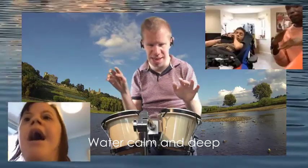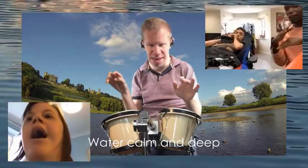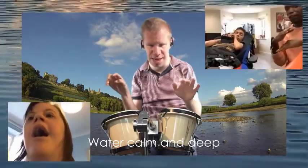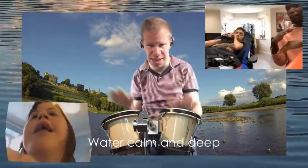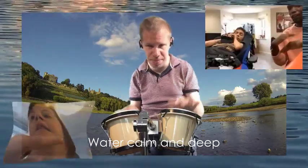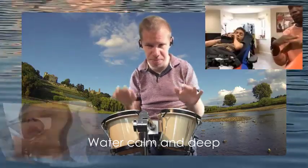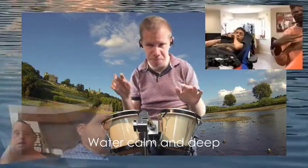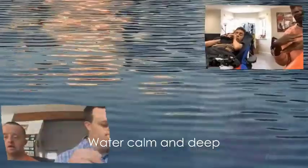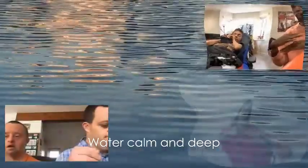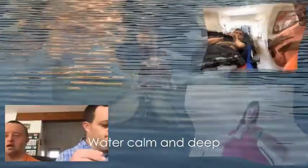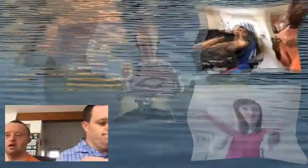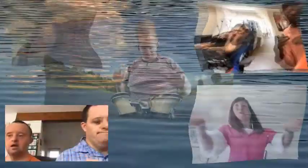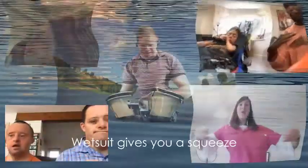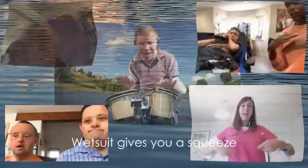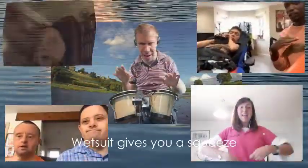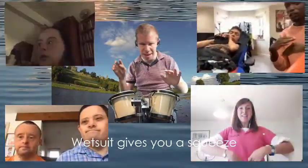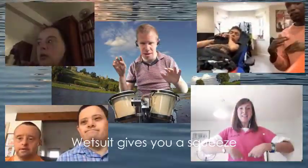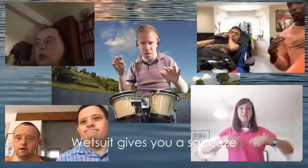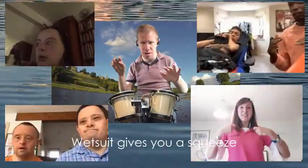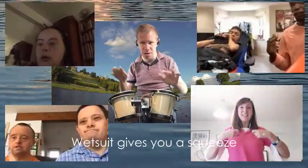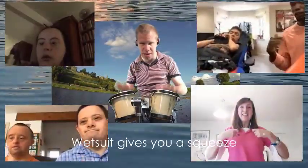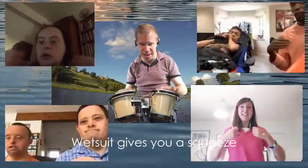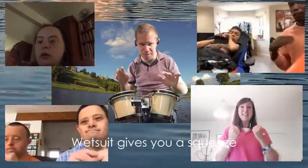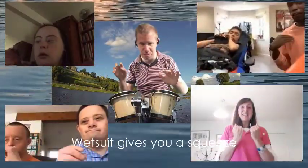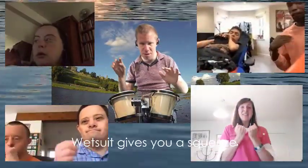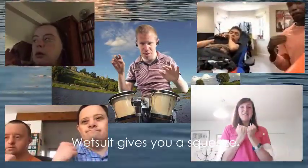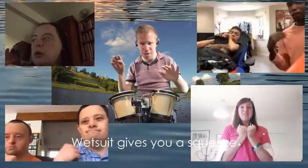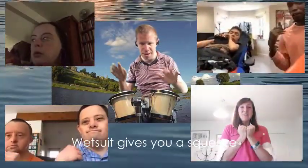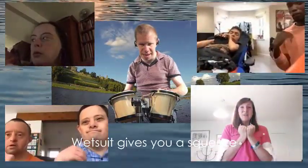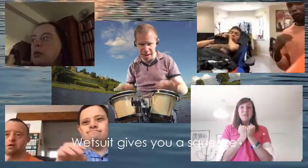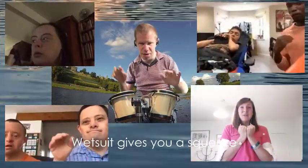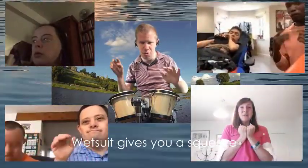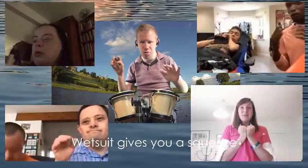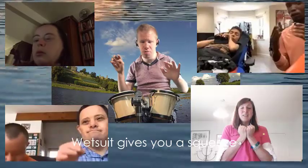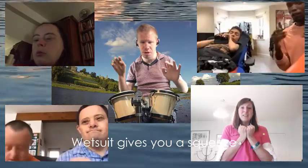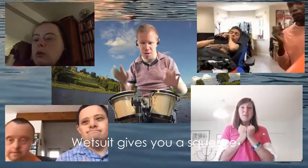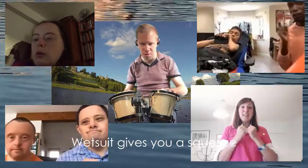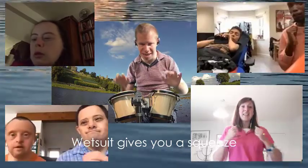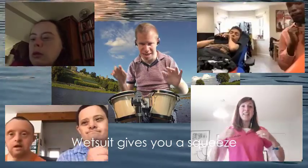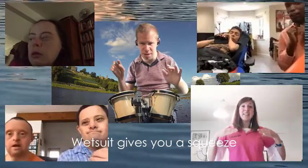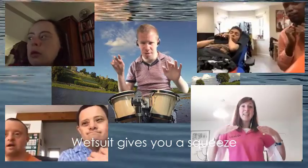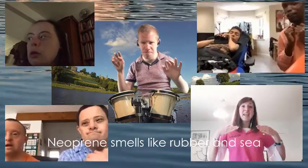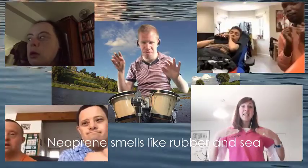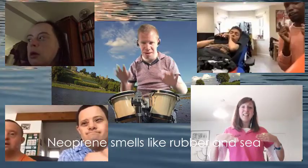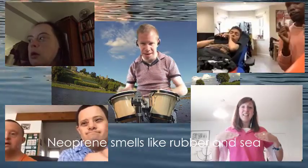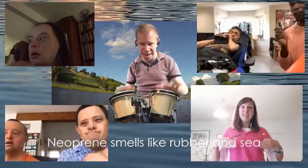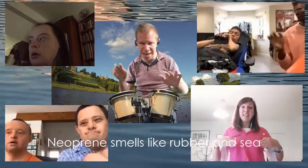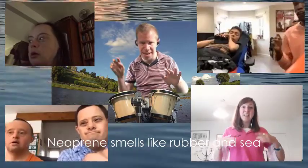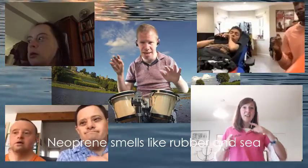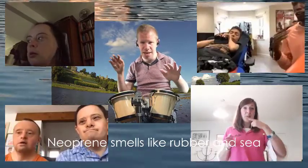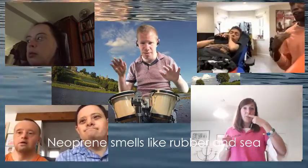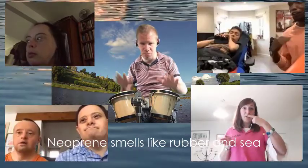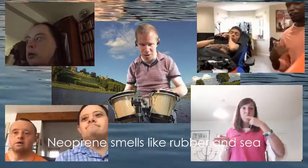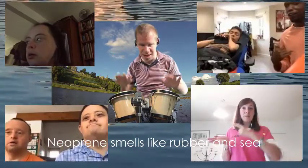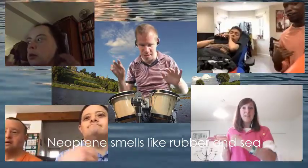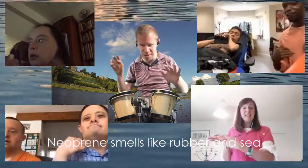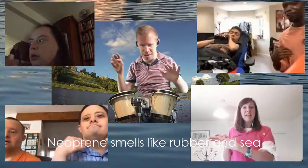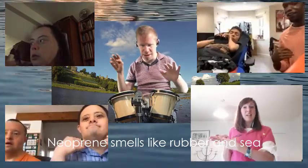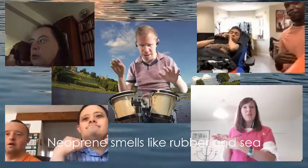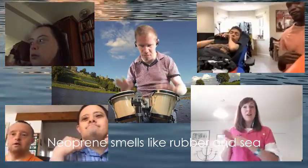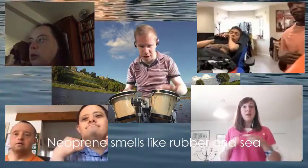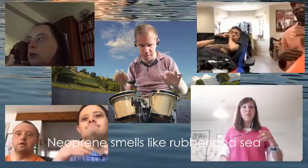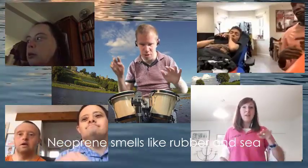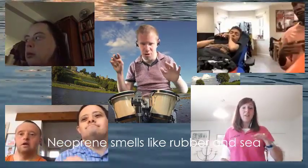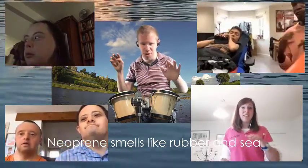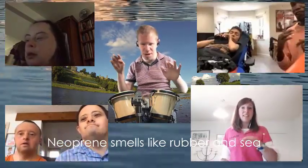Teeth Blessing His, His, His, His, Heer, Christmas,